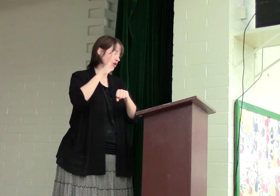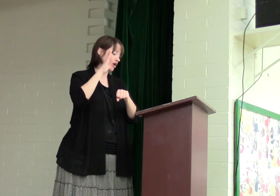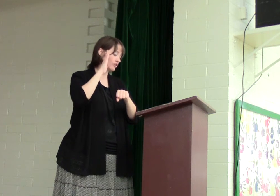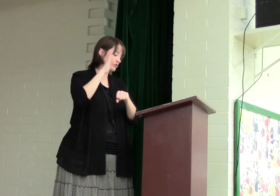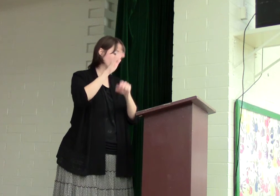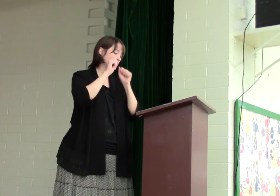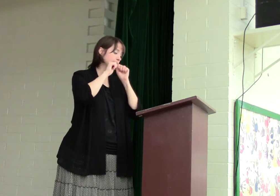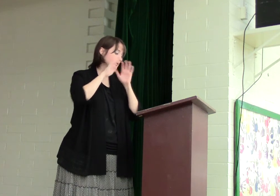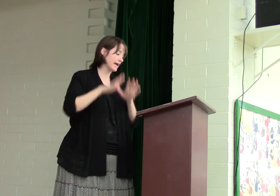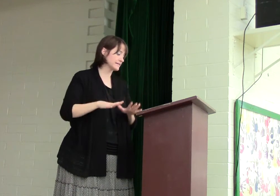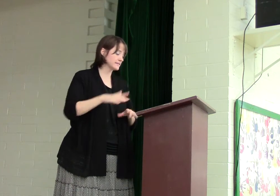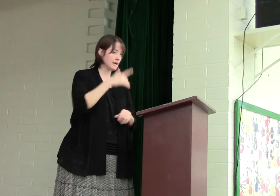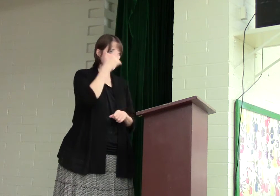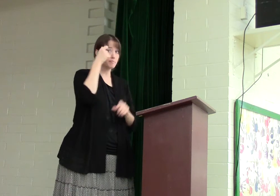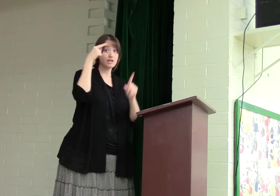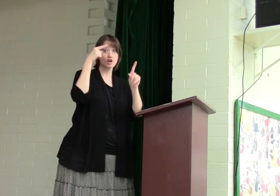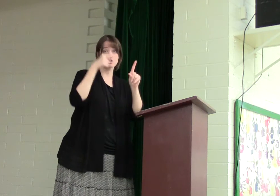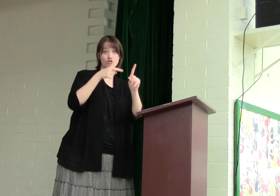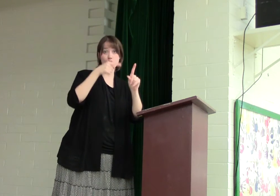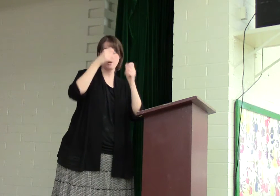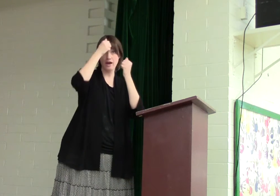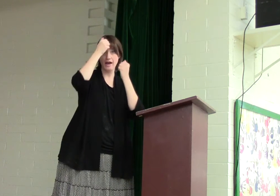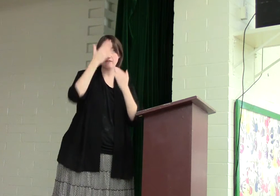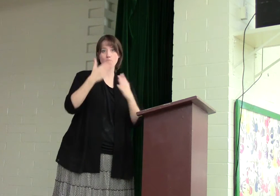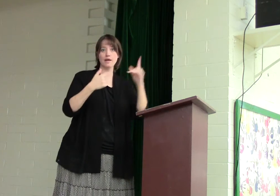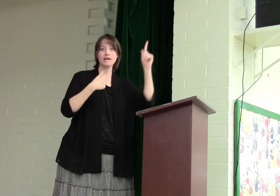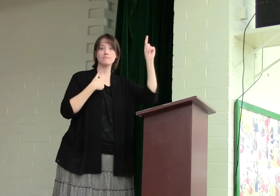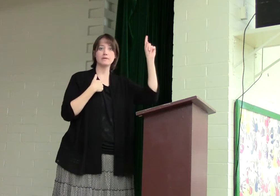will be blessed because you have obeyed me.